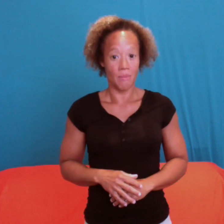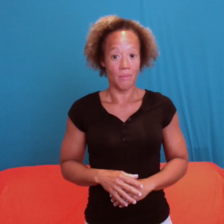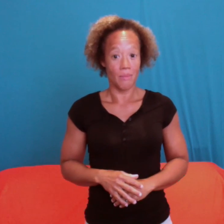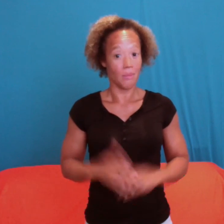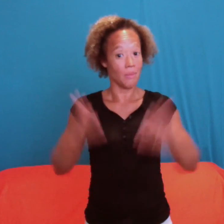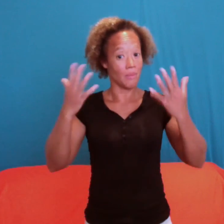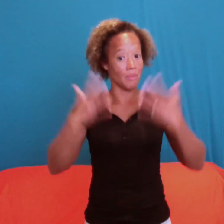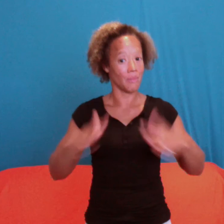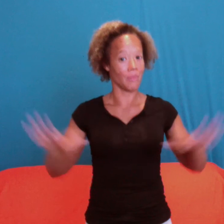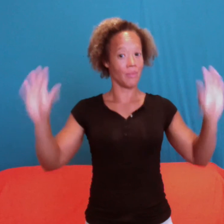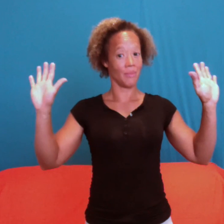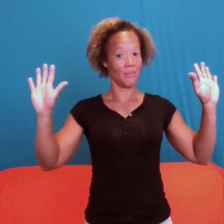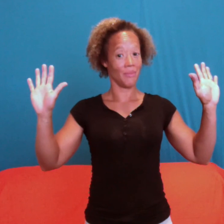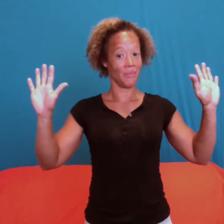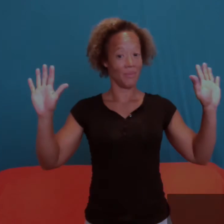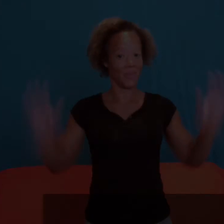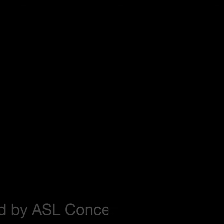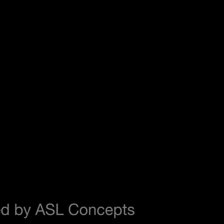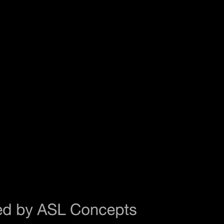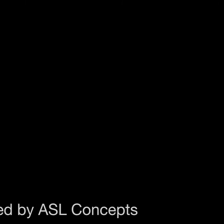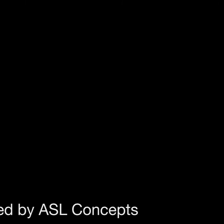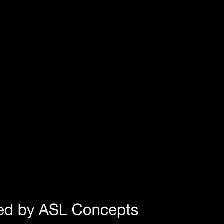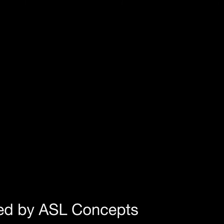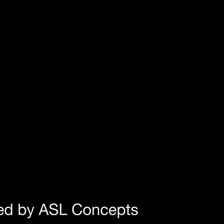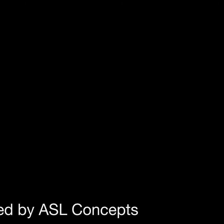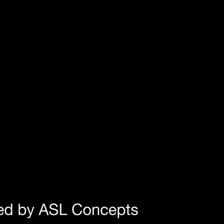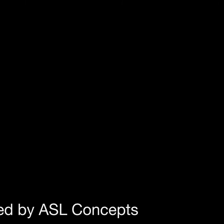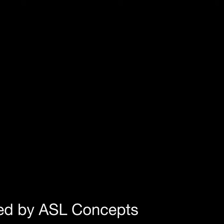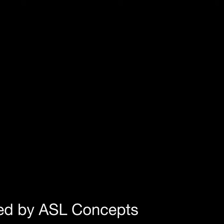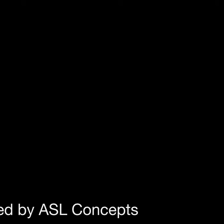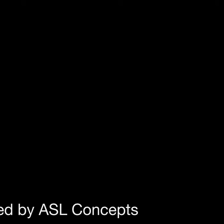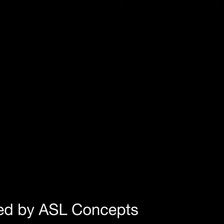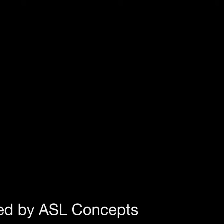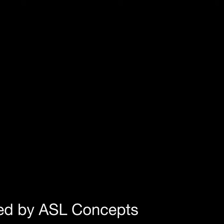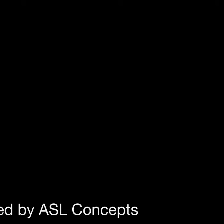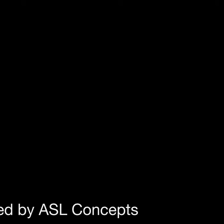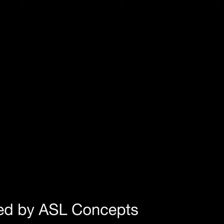to of coconut Due to of the aic aic and and upper Aic other aic aic And one ws aic and You